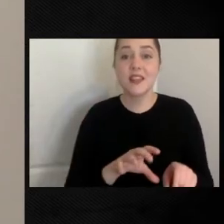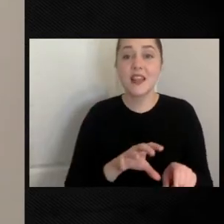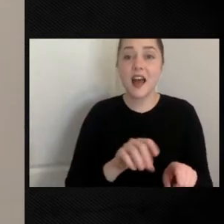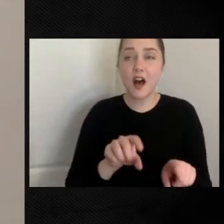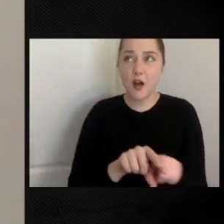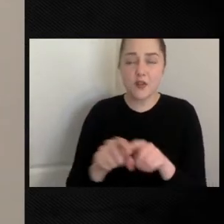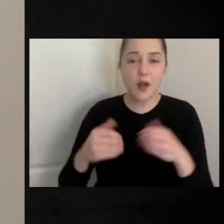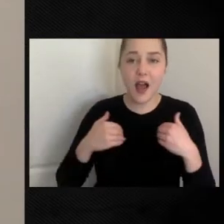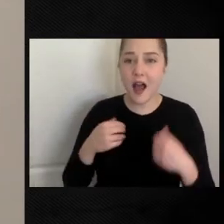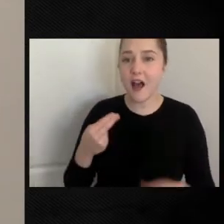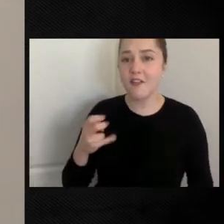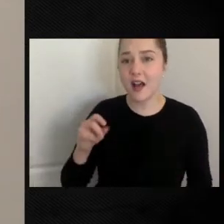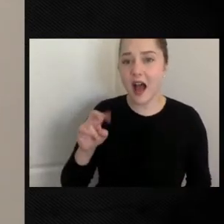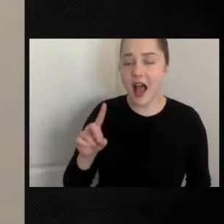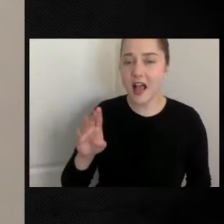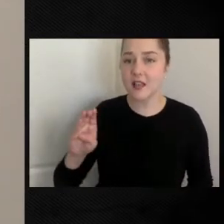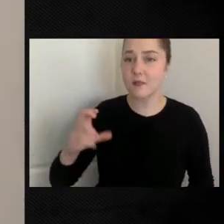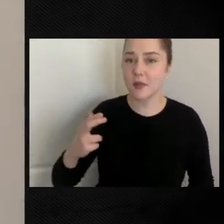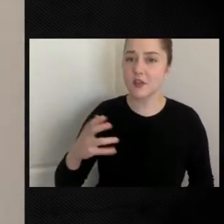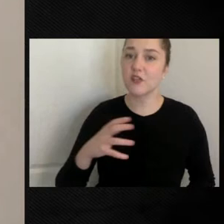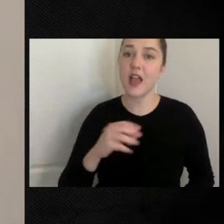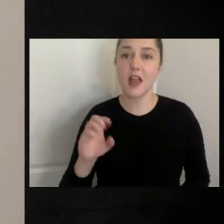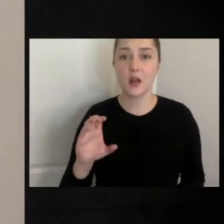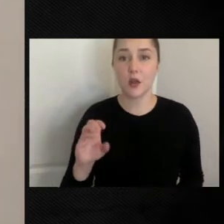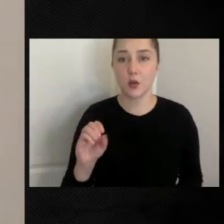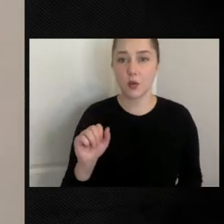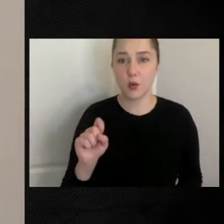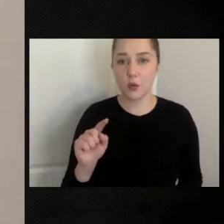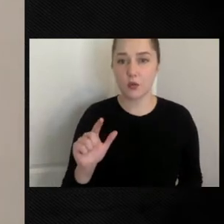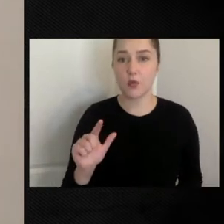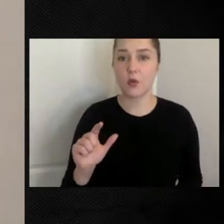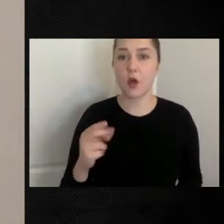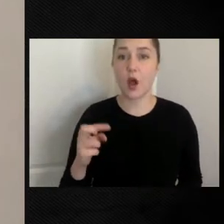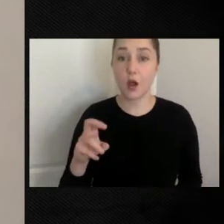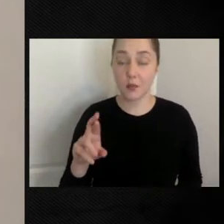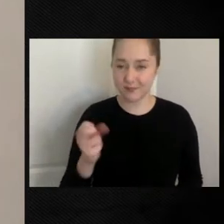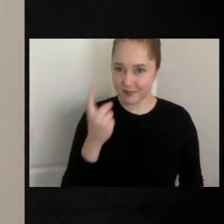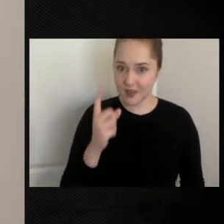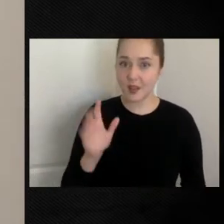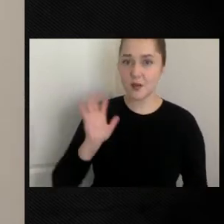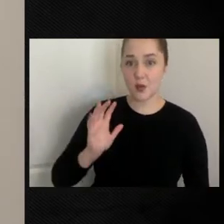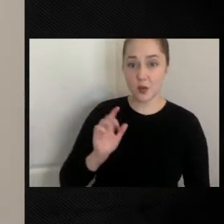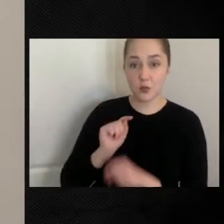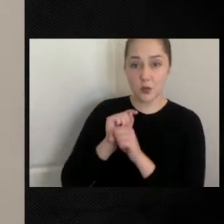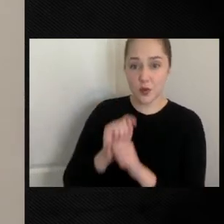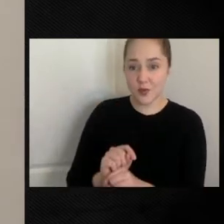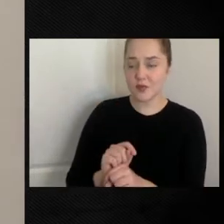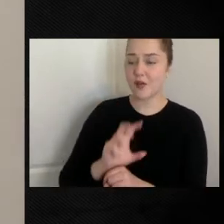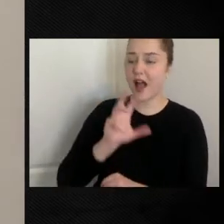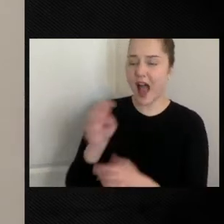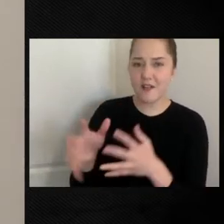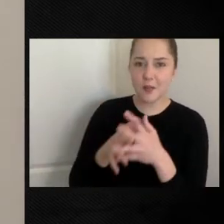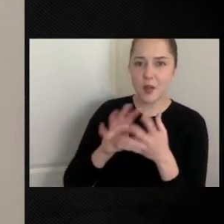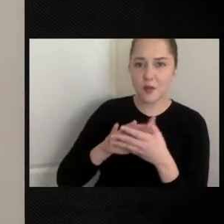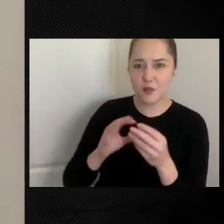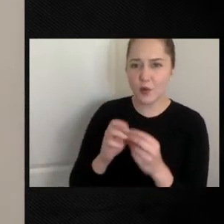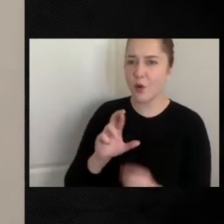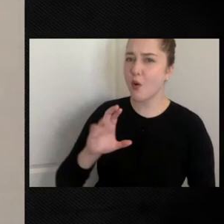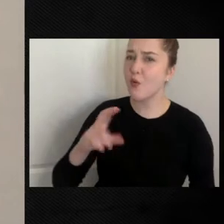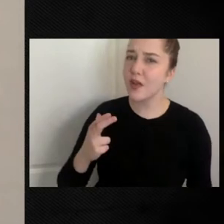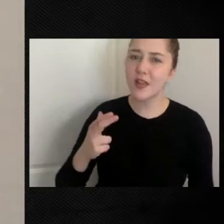and Arundel on the Bay were, again, traditional African American stories with rich history and rich legacy.